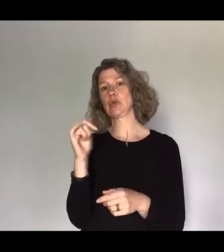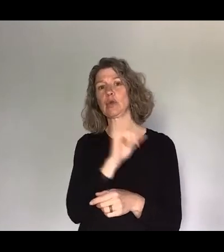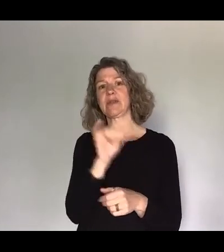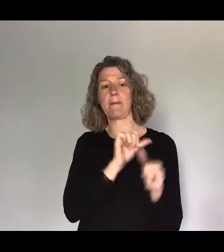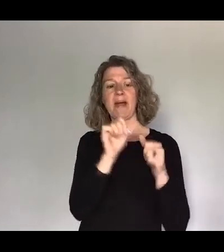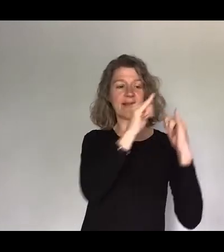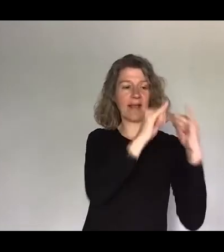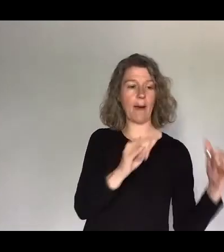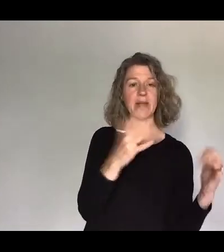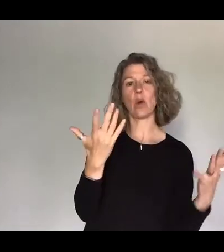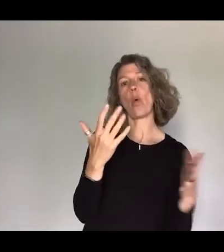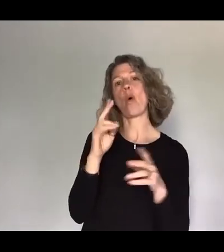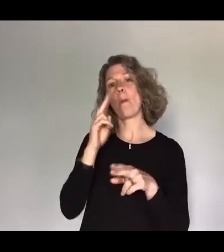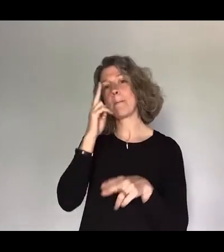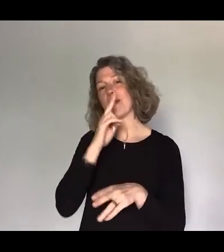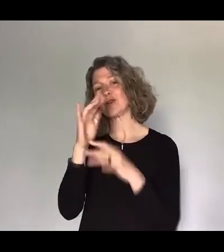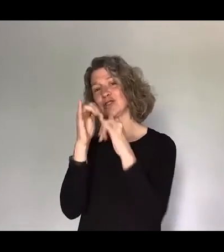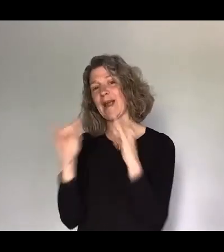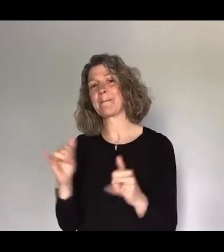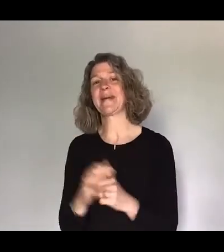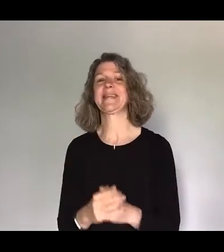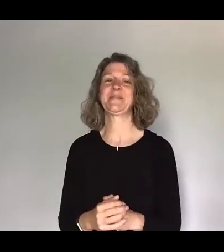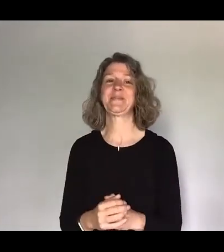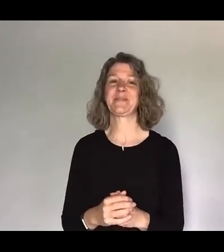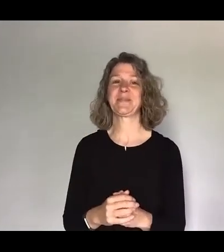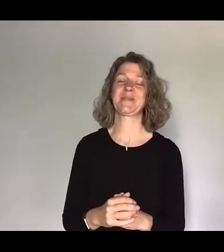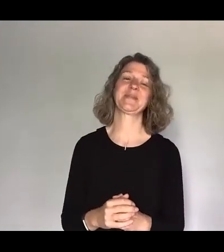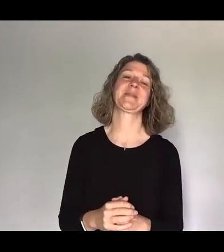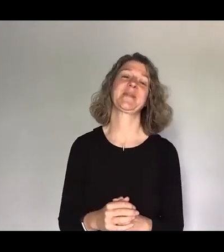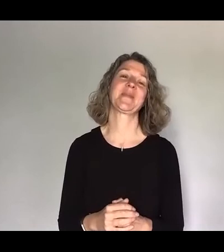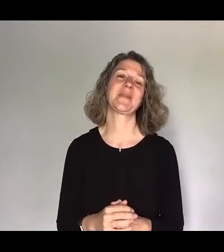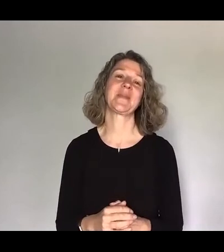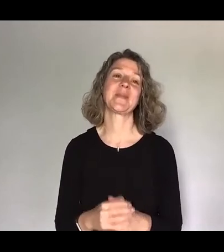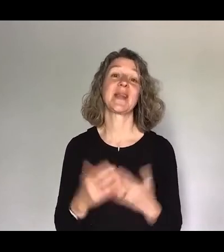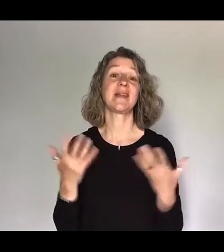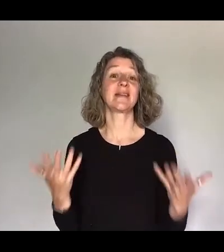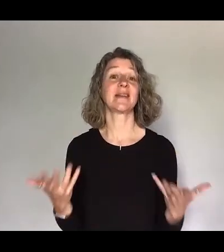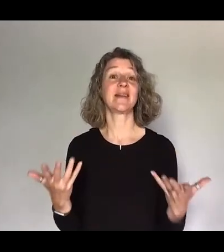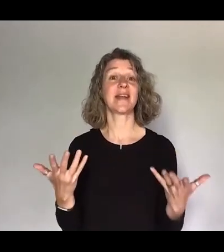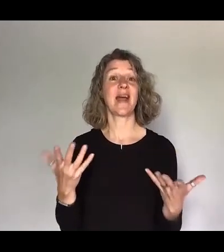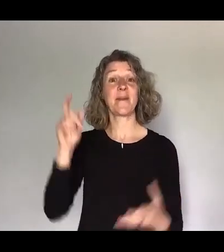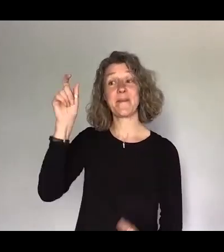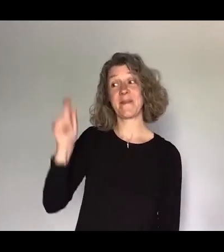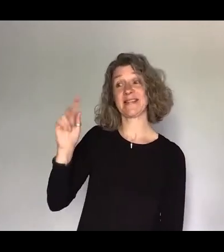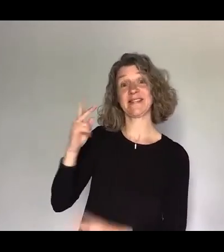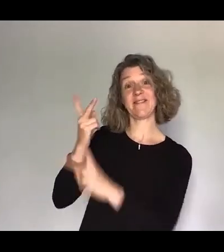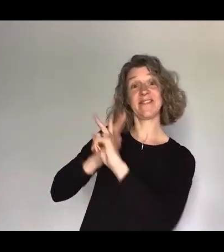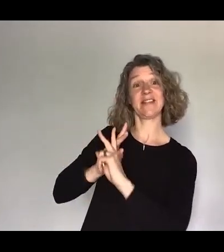It's great to have you with us, glampers, and all campers are welcome too. But now we've got a guest in the room. Lewis Dean, everyone, is here.